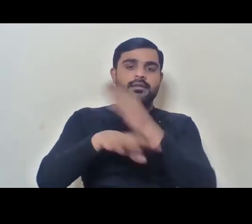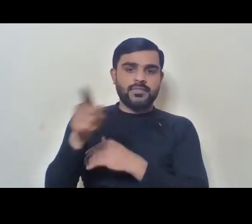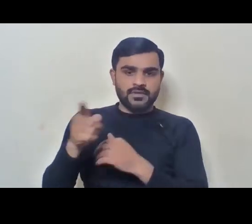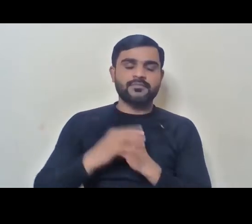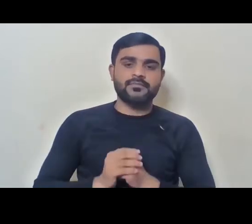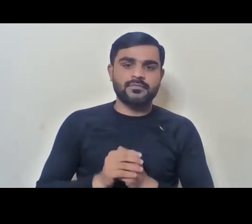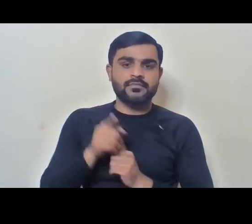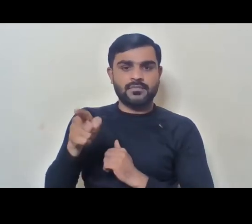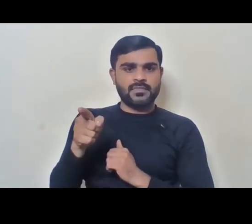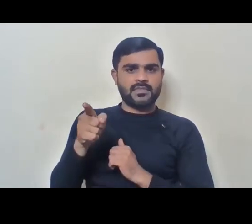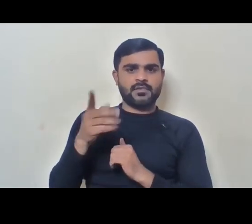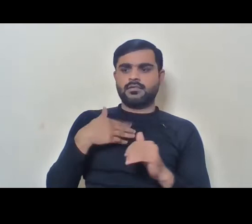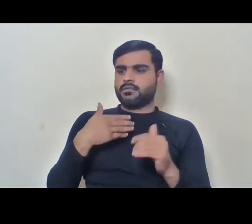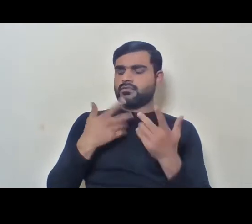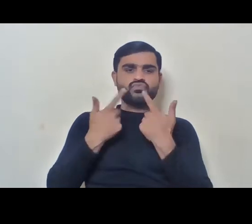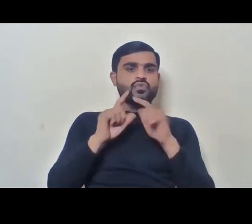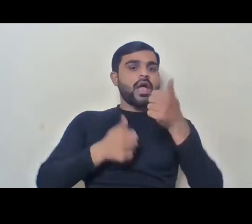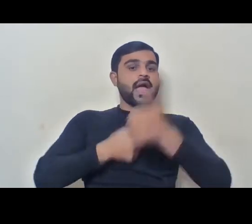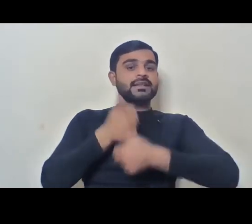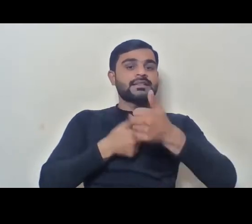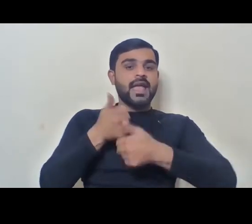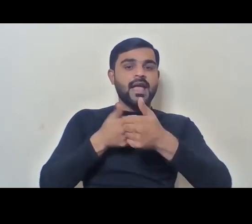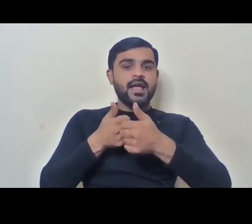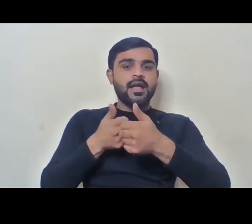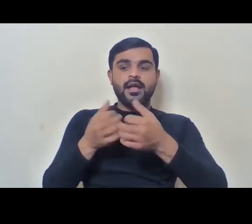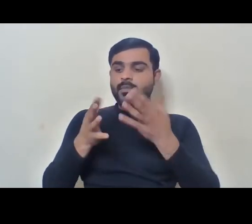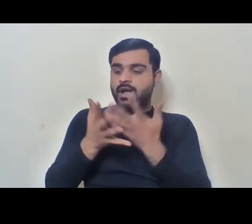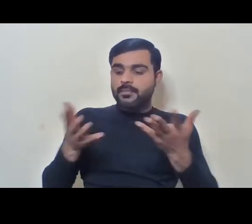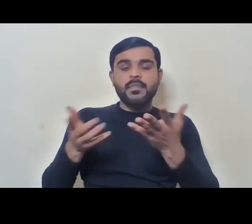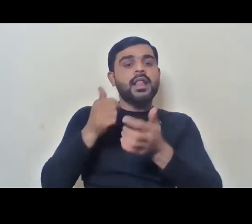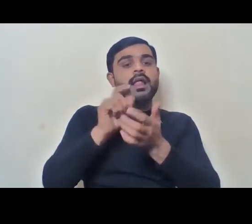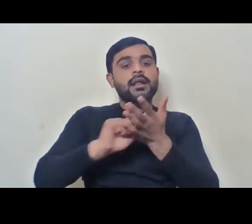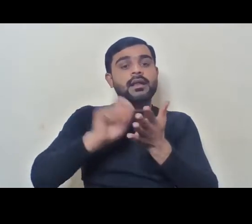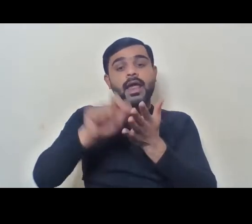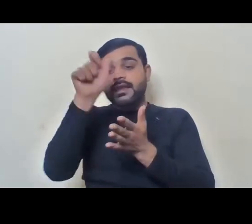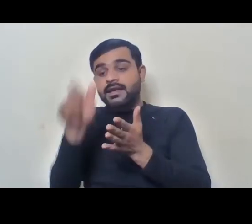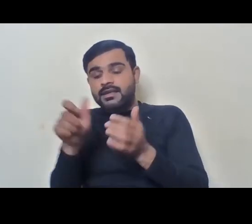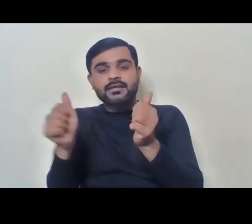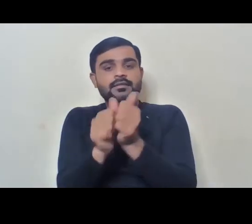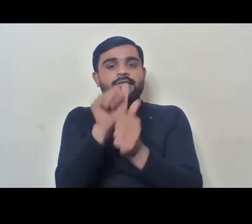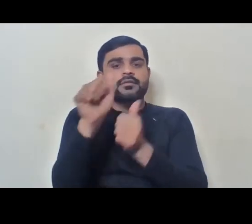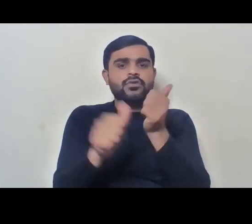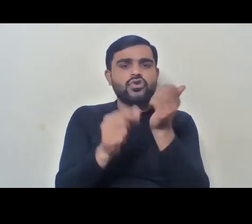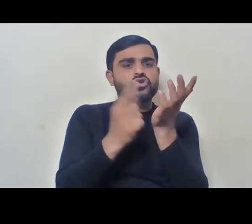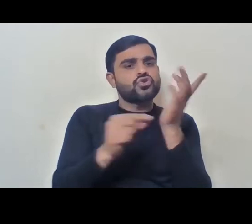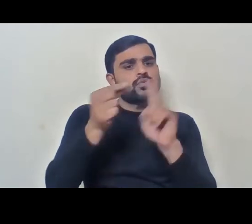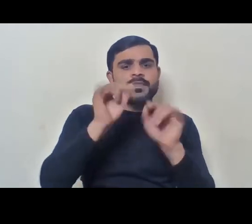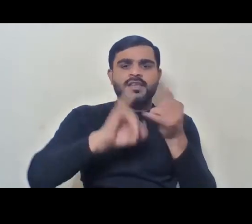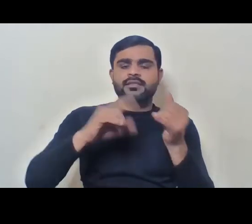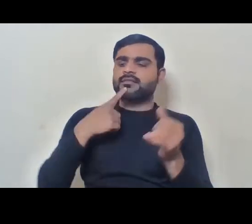he was not allowed the facility of a scribe. And the UPSC and said, well, he's not